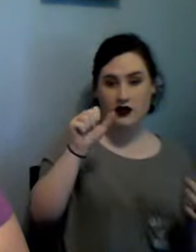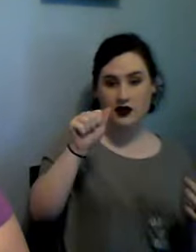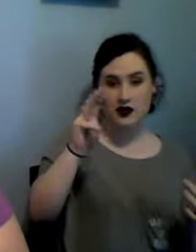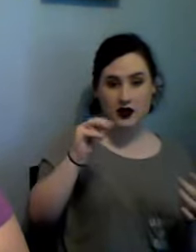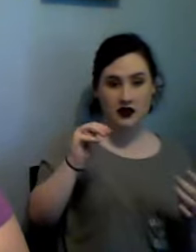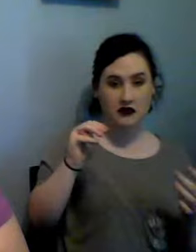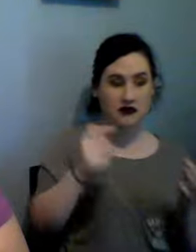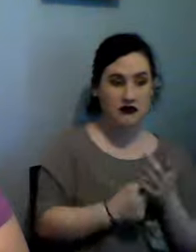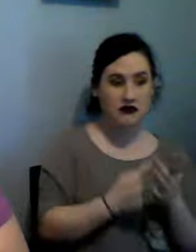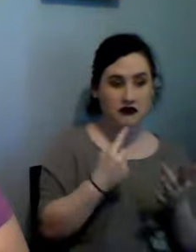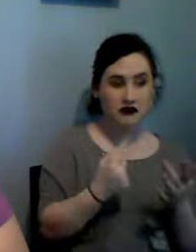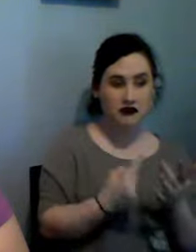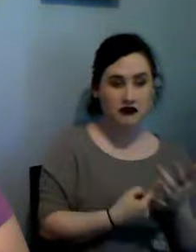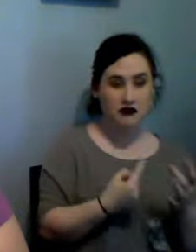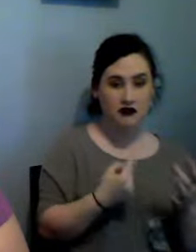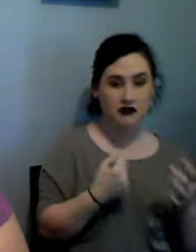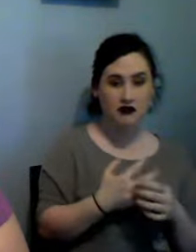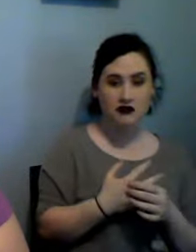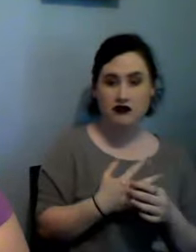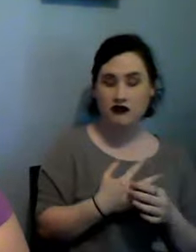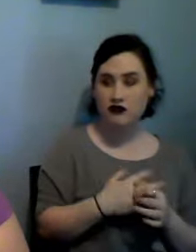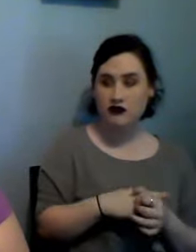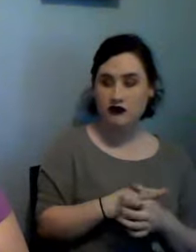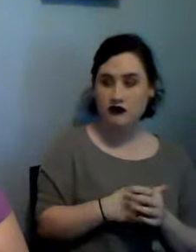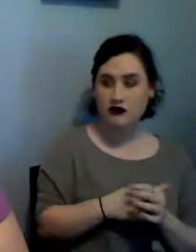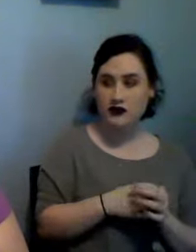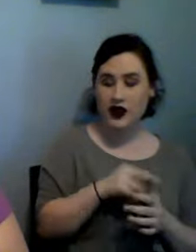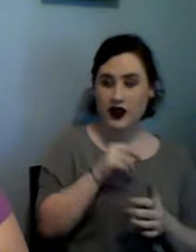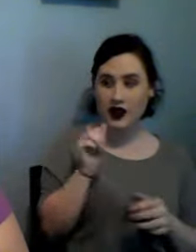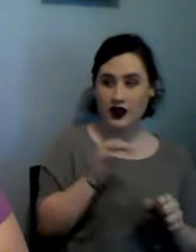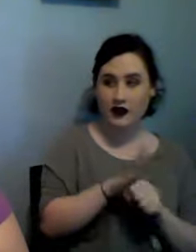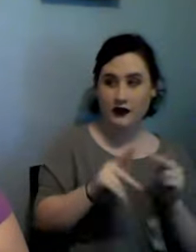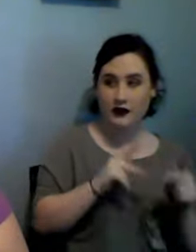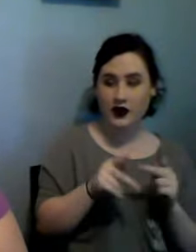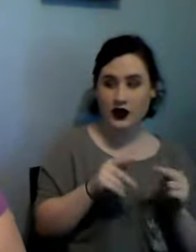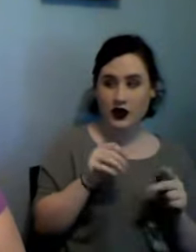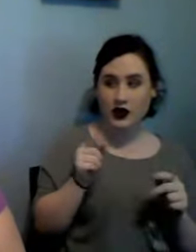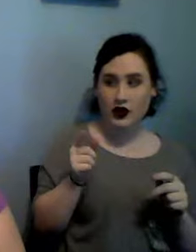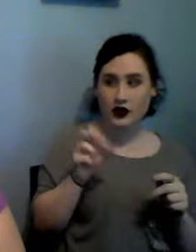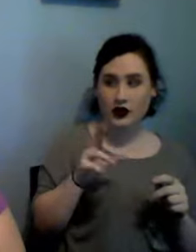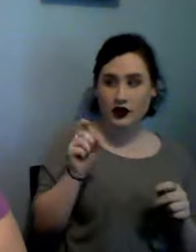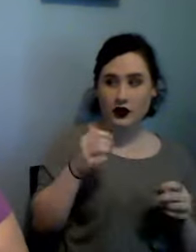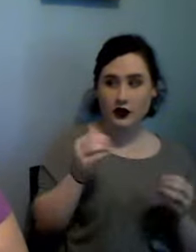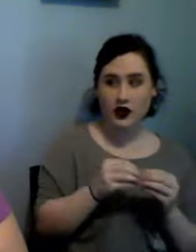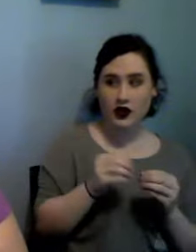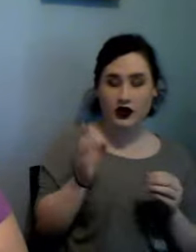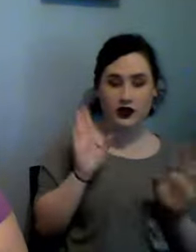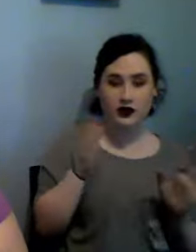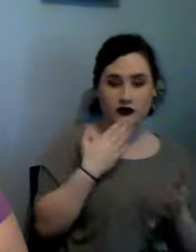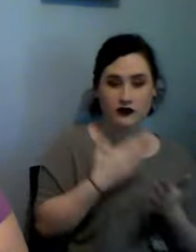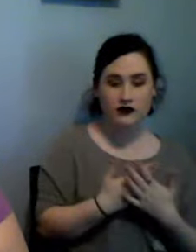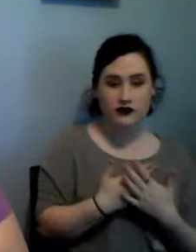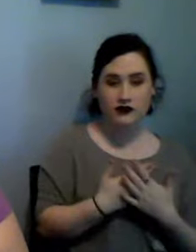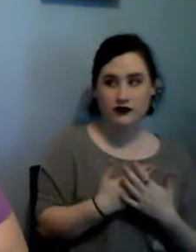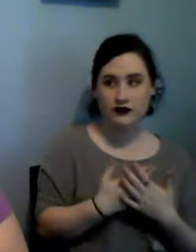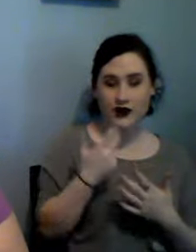is that enough people or do I need a few more three people is enough I have enough stash for three people